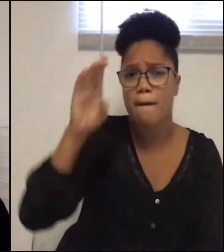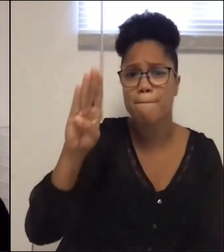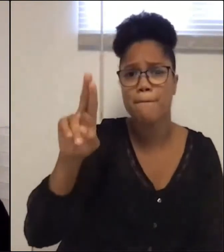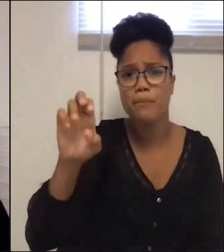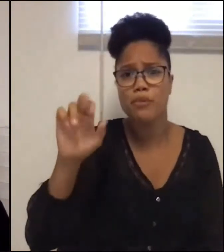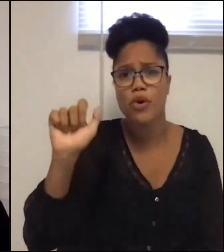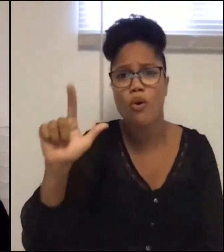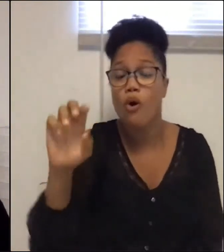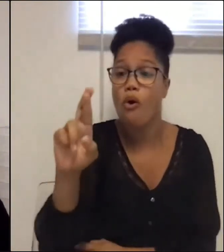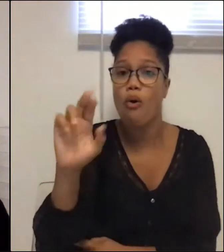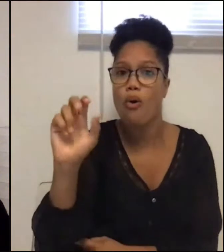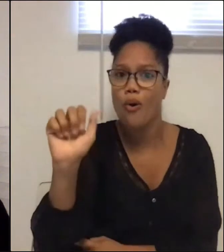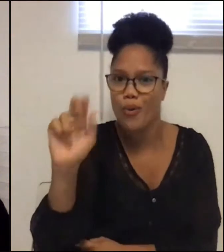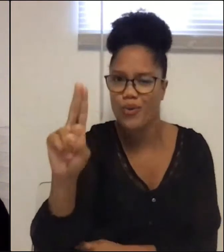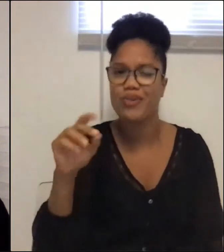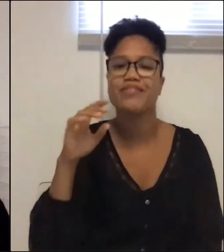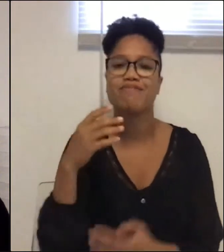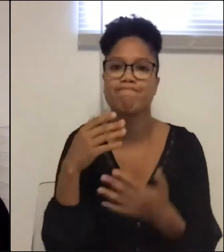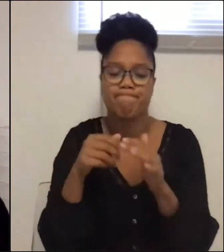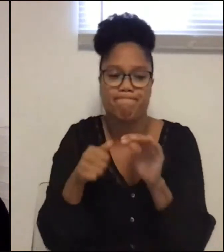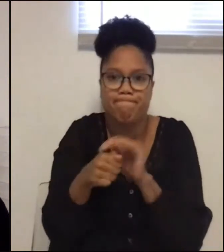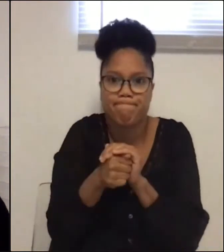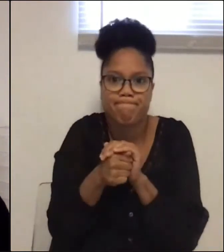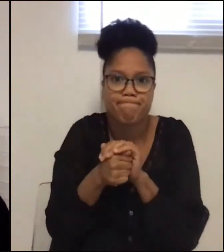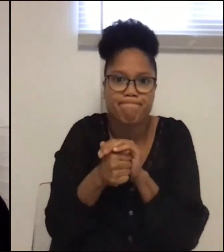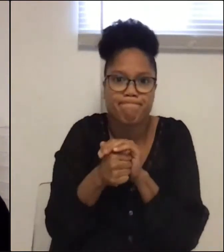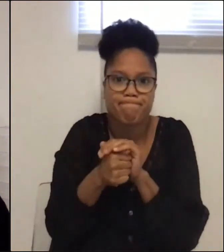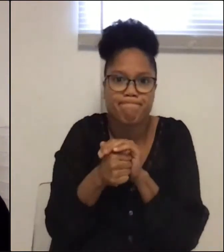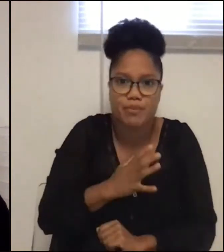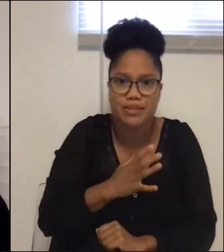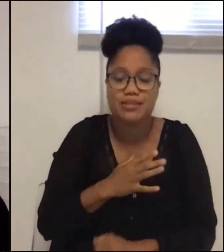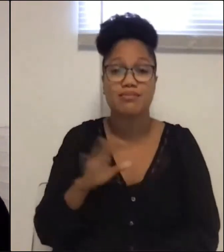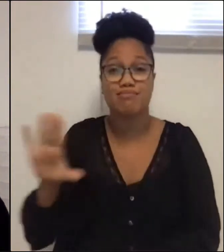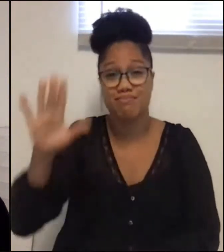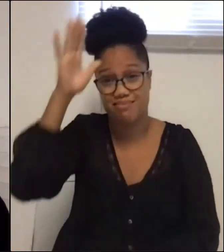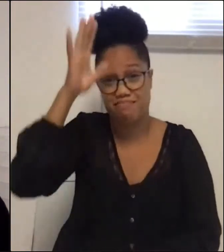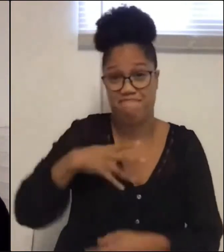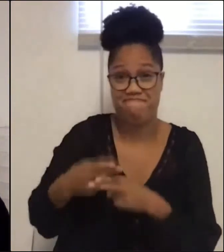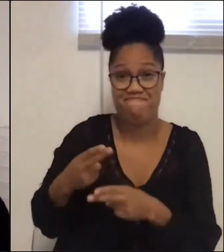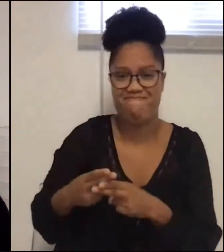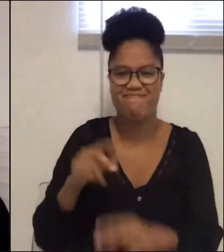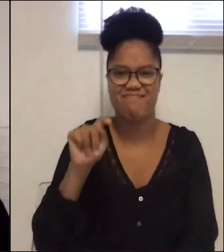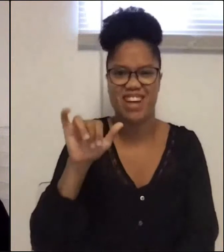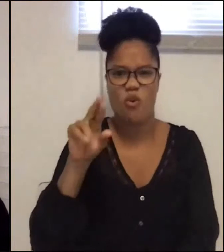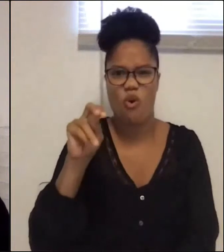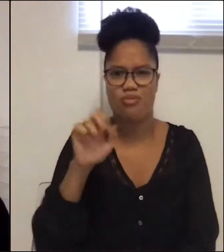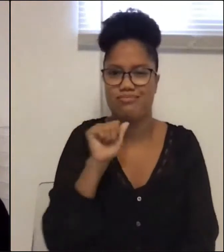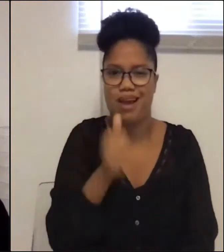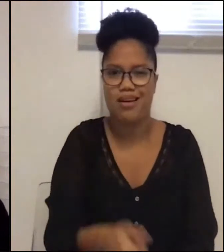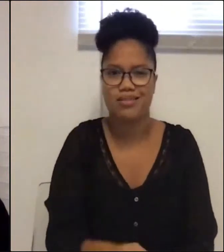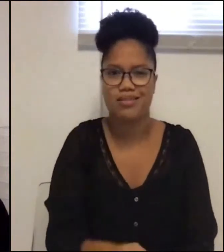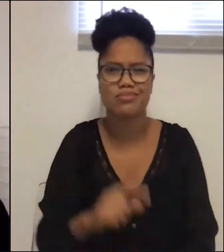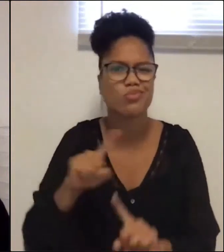and his real name wasn't Tyrone, which I should have known because when was the